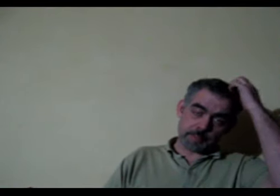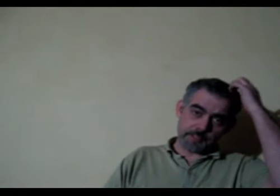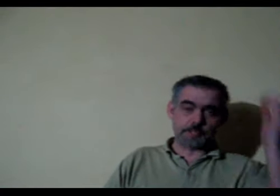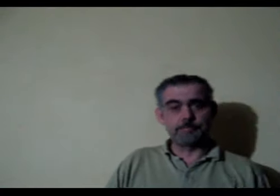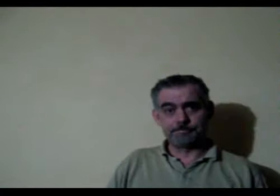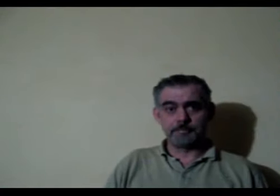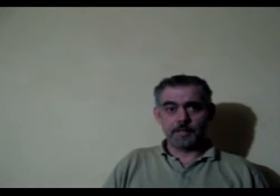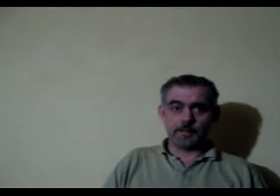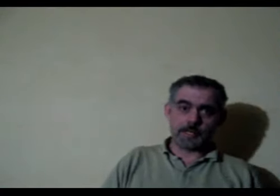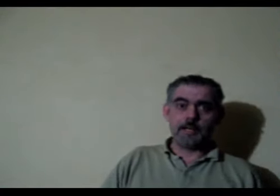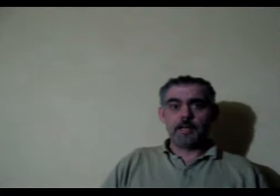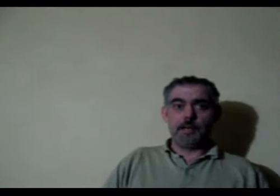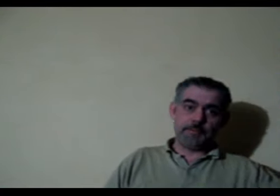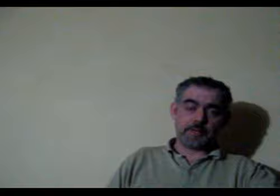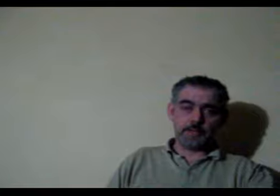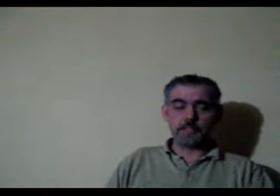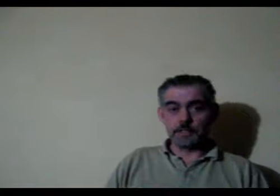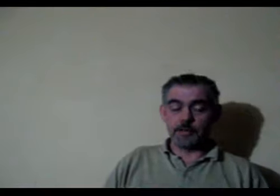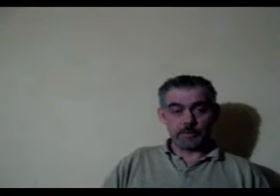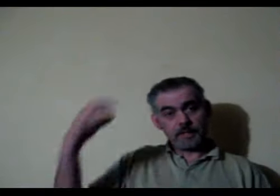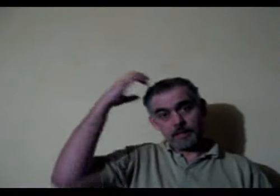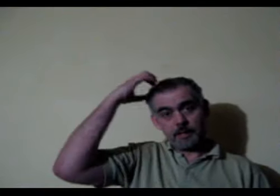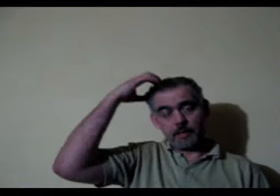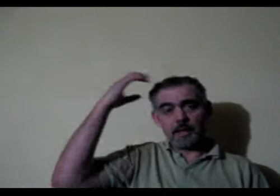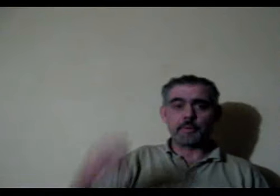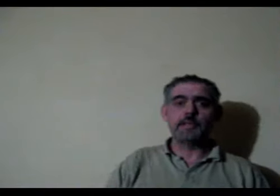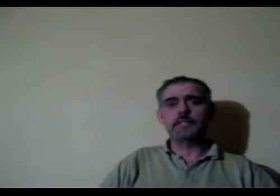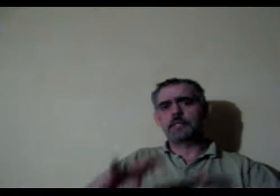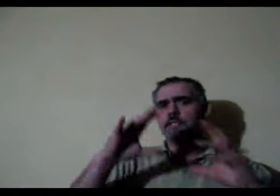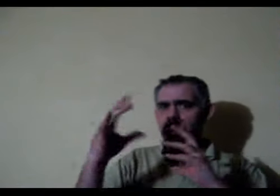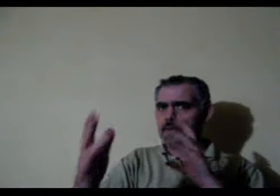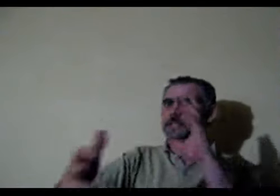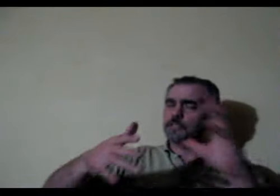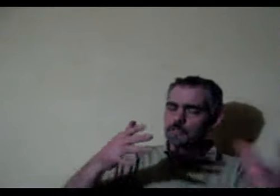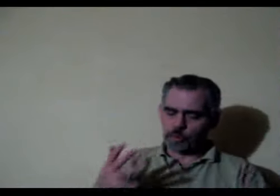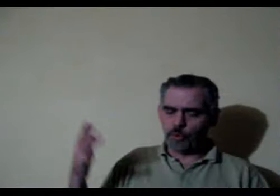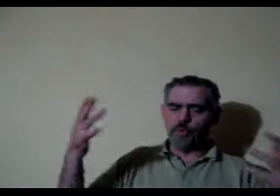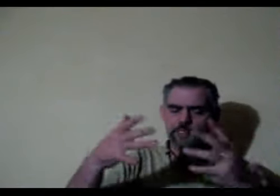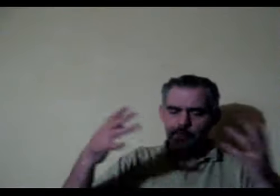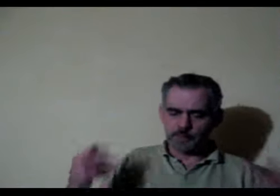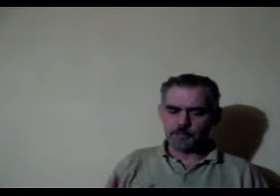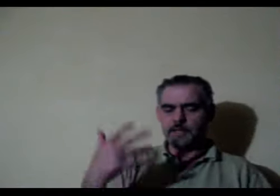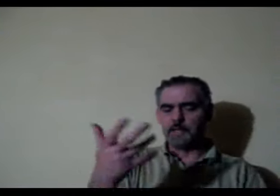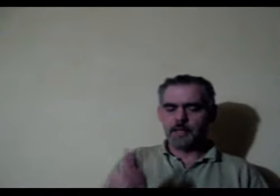left brainers ok left-handers generally are right brainers it's a generalization there are always going to be